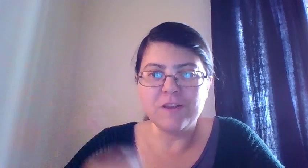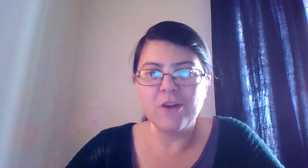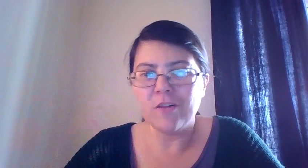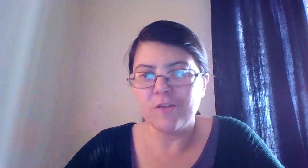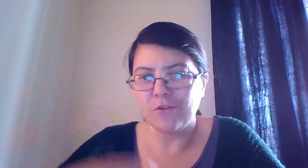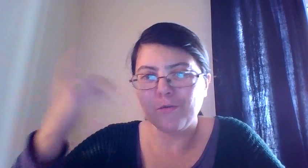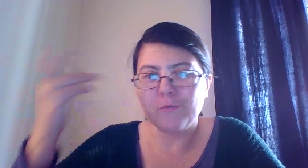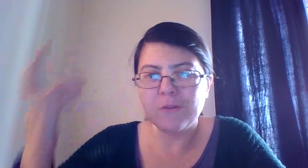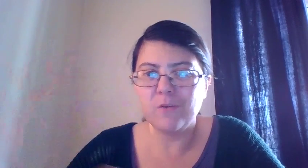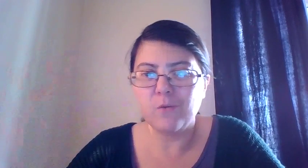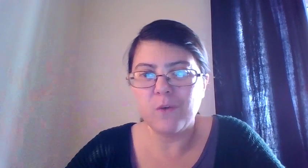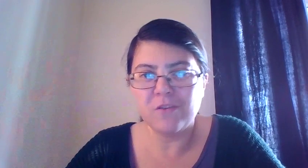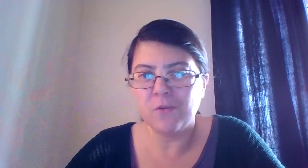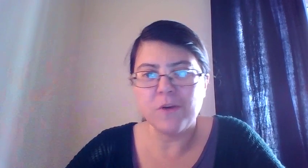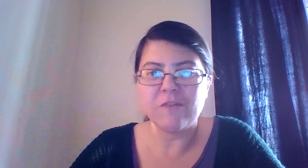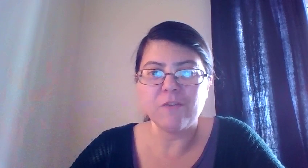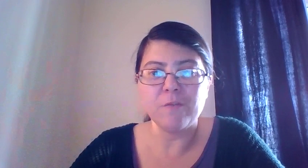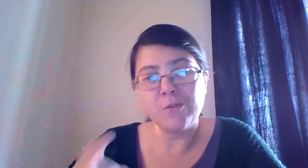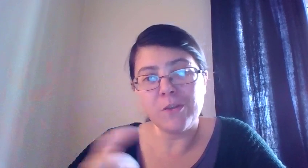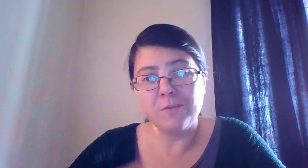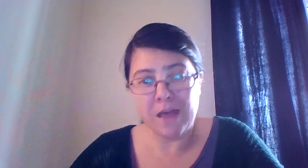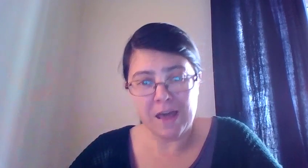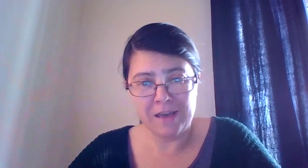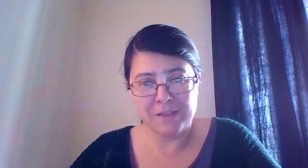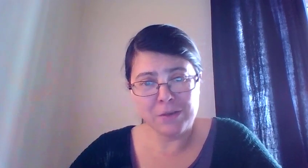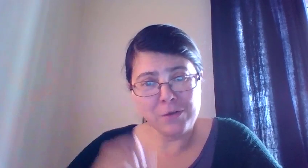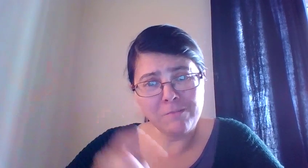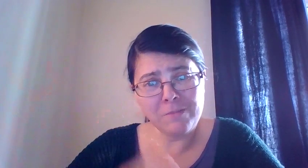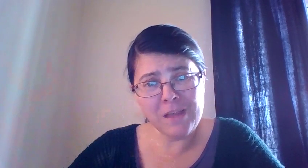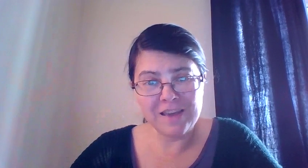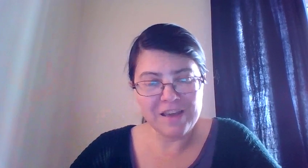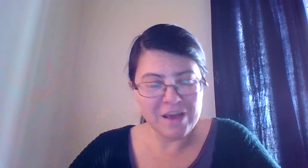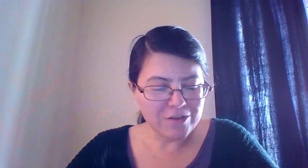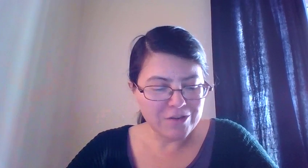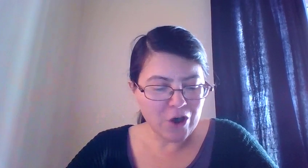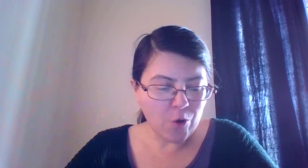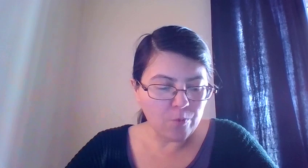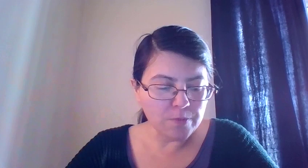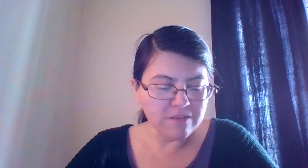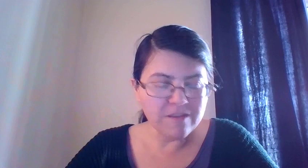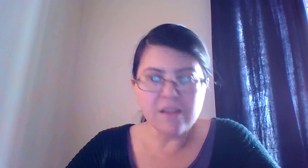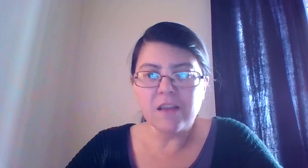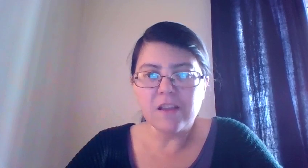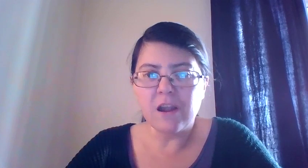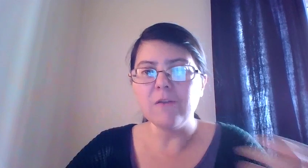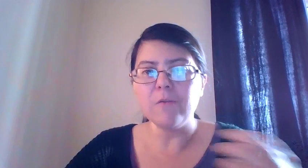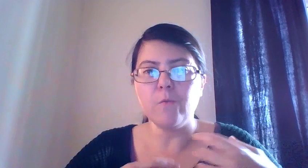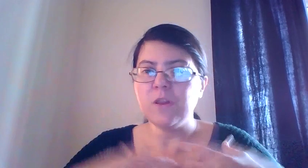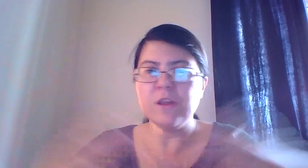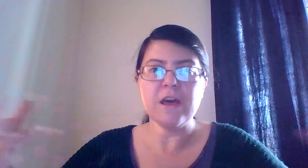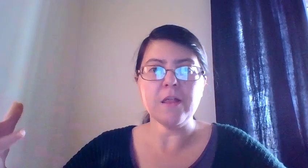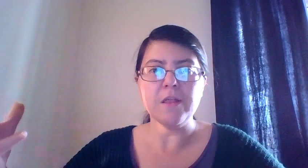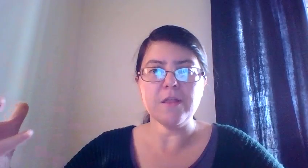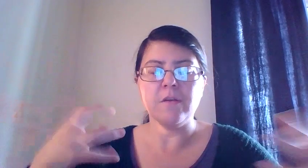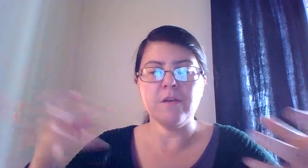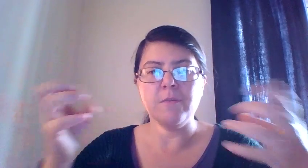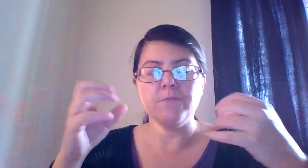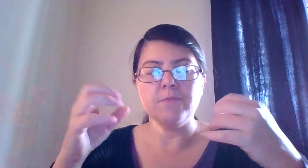dollars or 2 million quids or whatever. But you didn't play. You didn't play. So, suddenly they're really healthy and